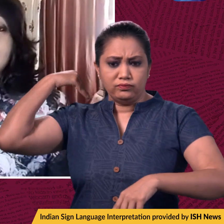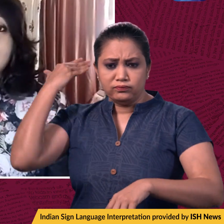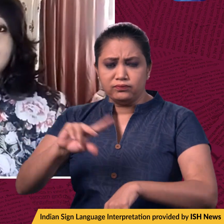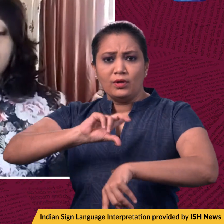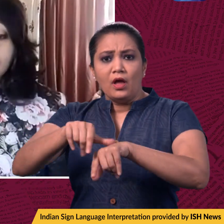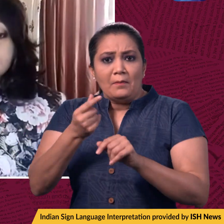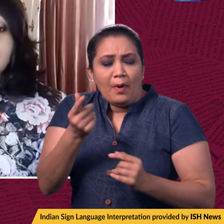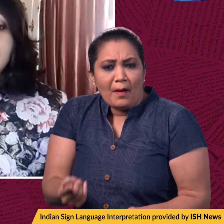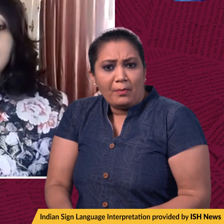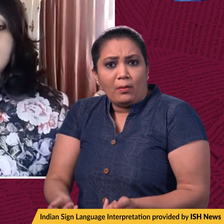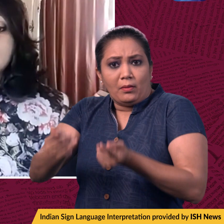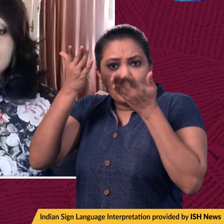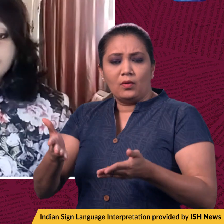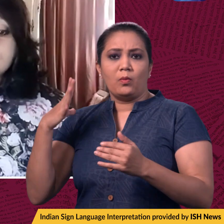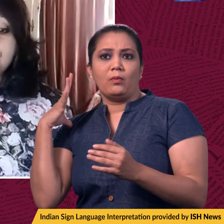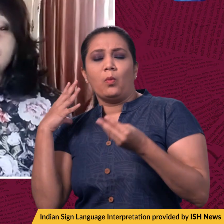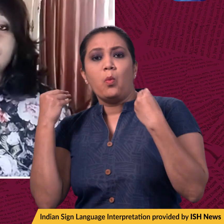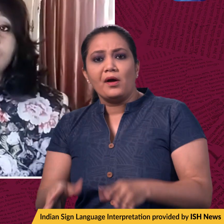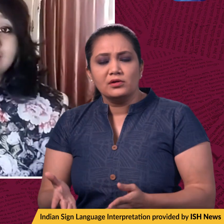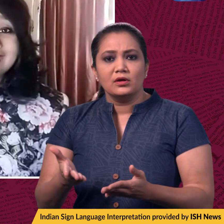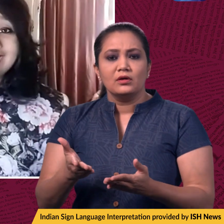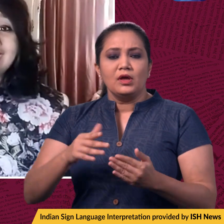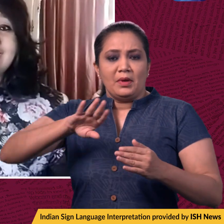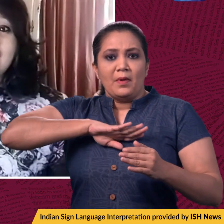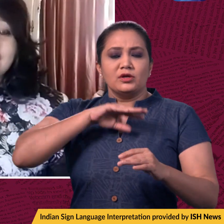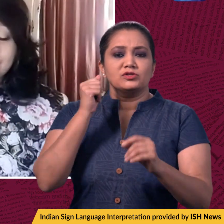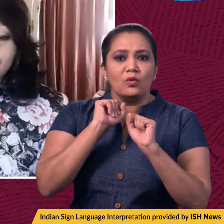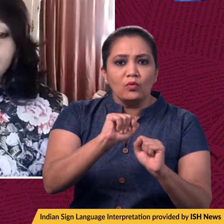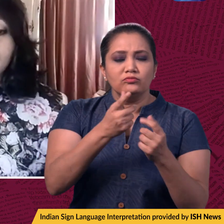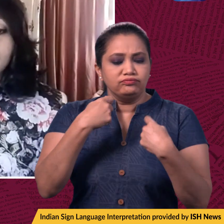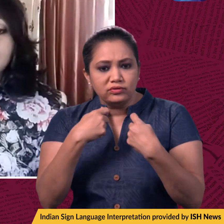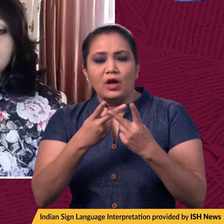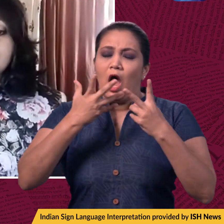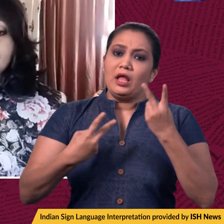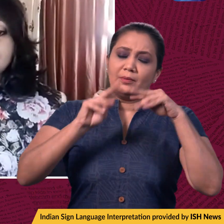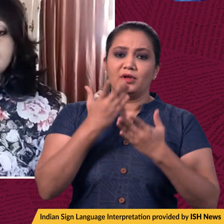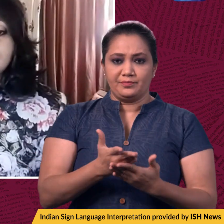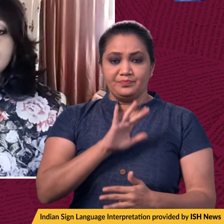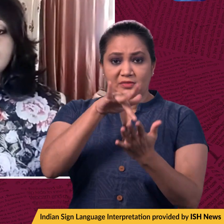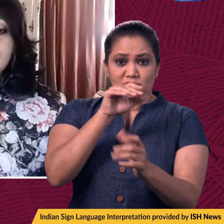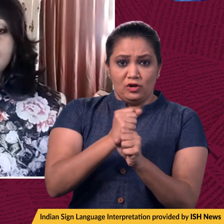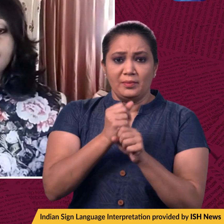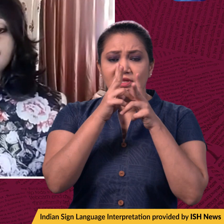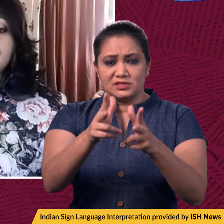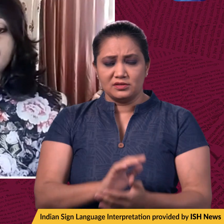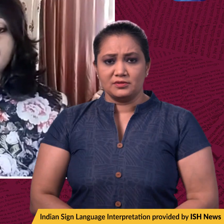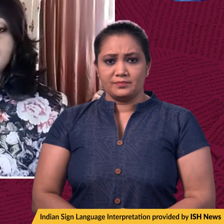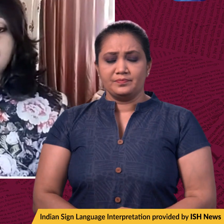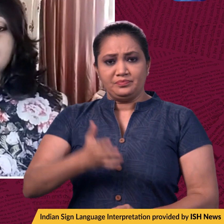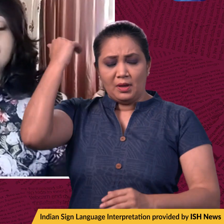escalating costs and increasing burden on the state exchequer. In the meantime, the centre has said that according to reports prepared